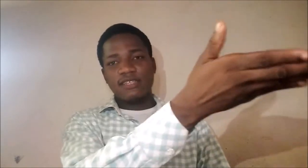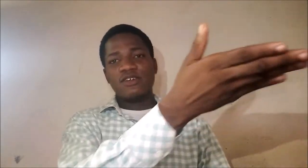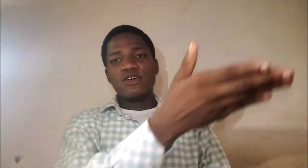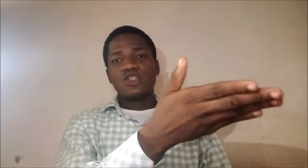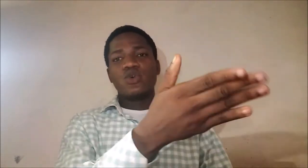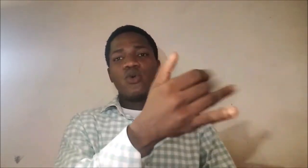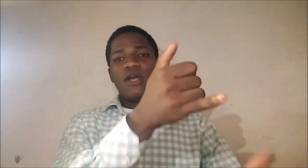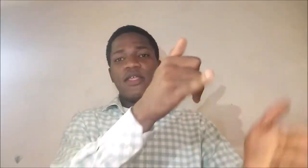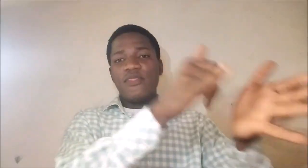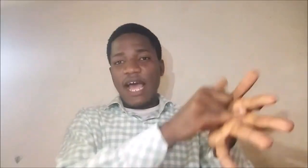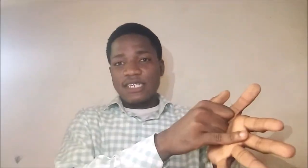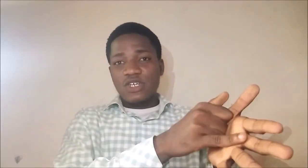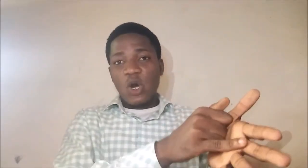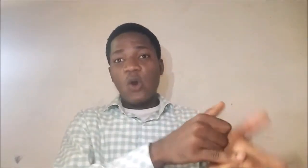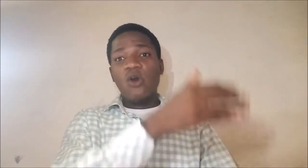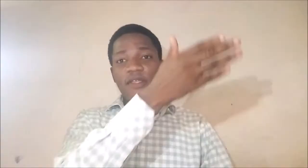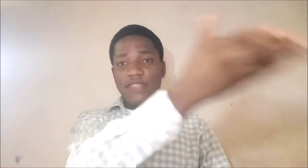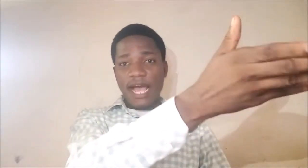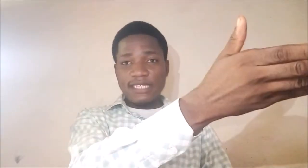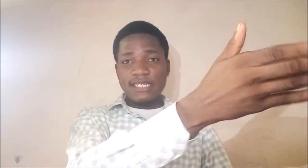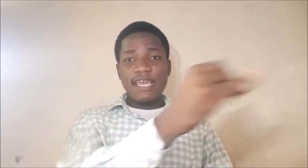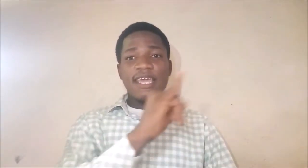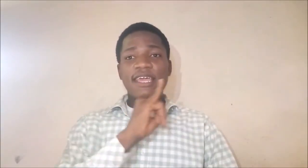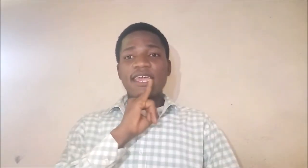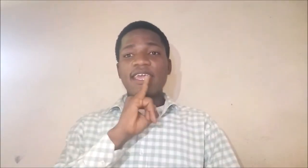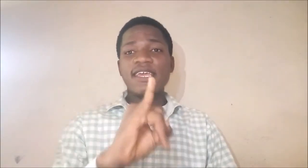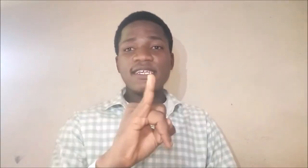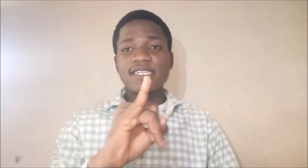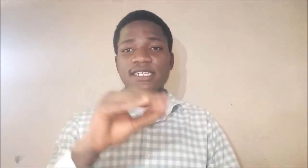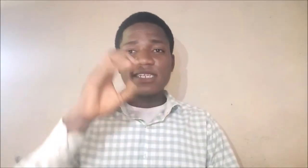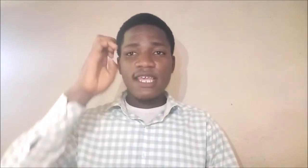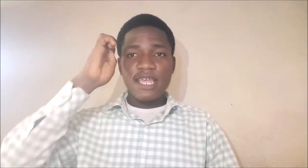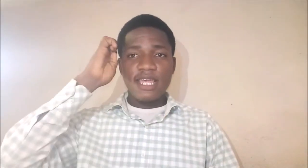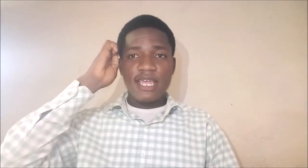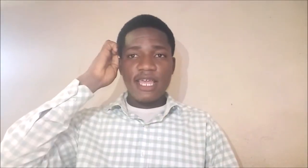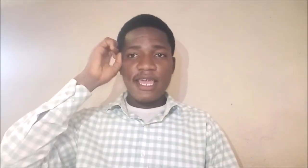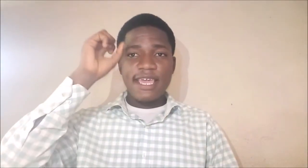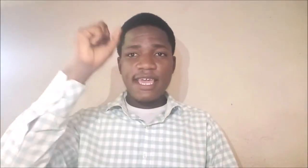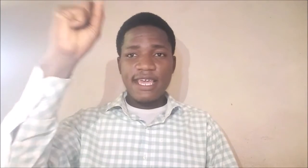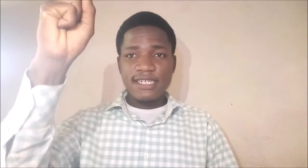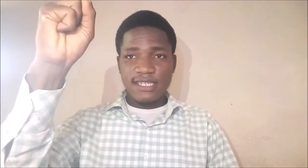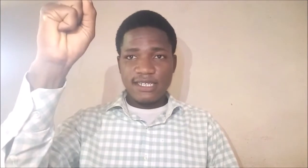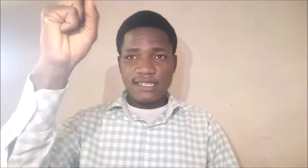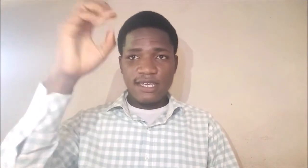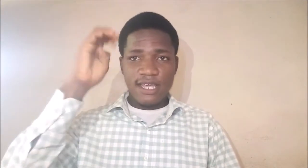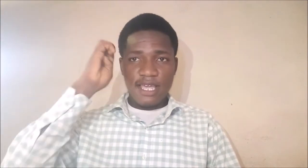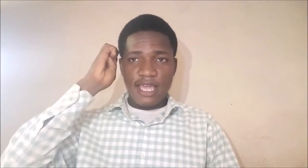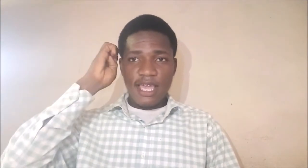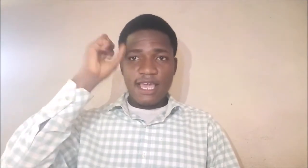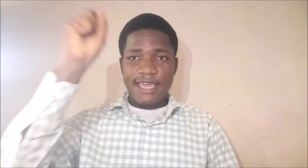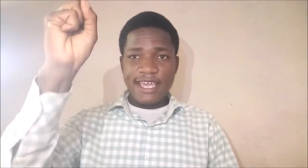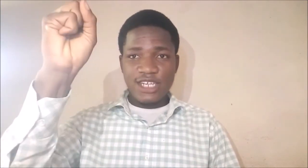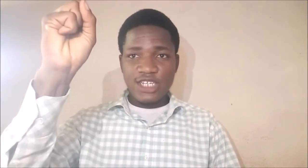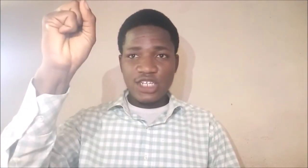So, that or that is his, his